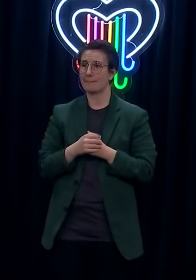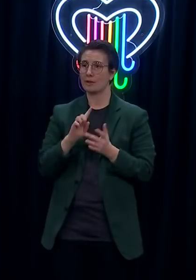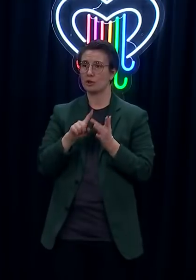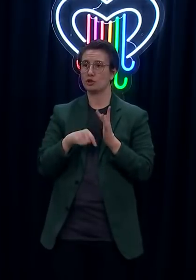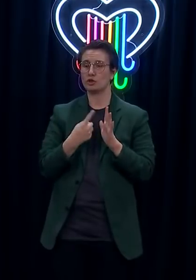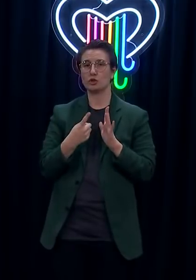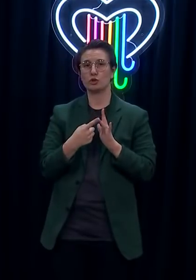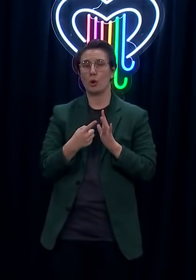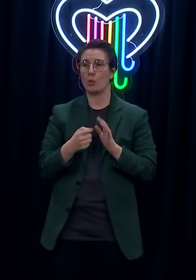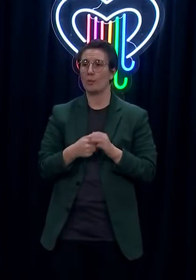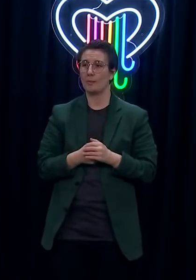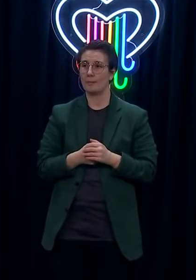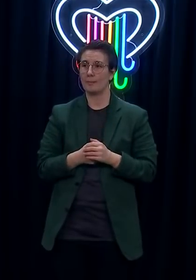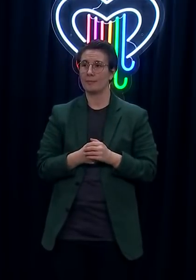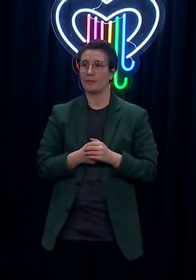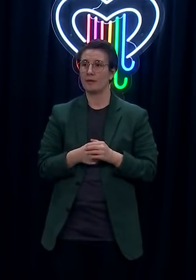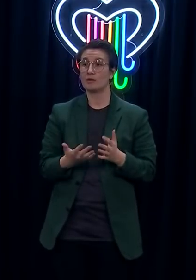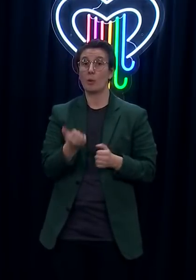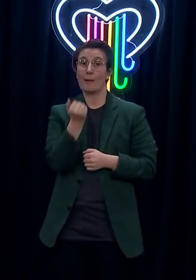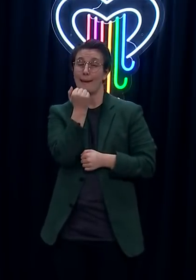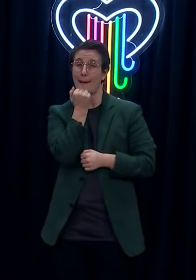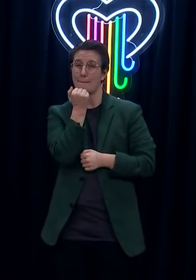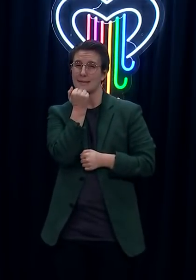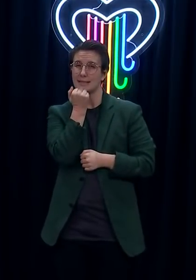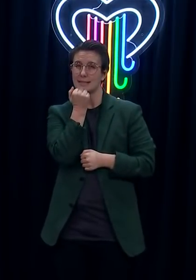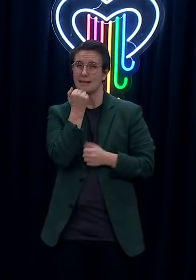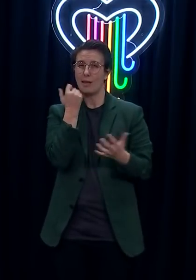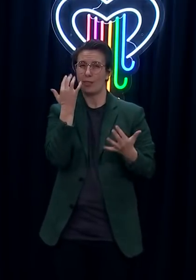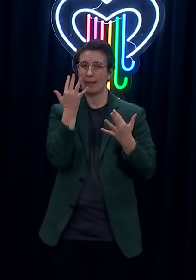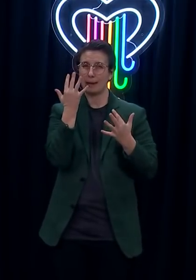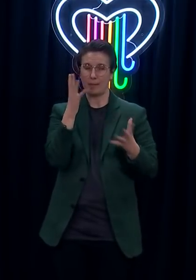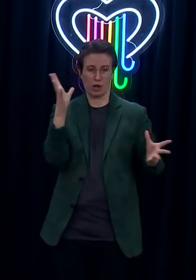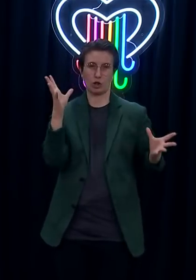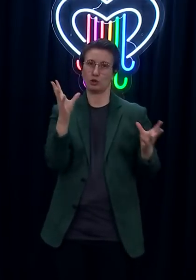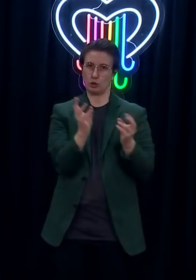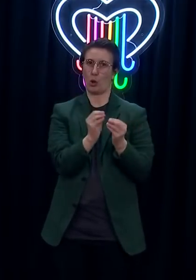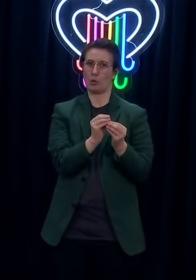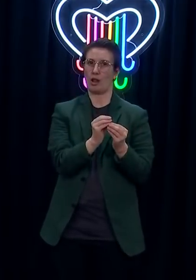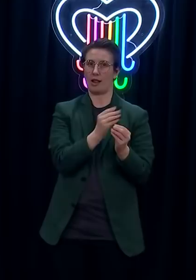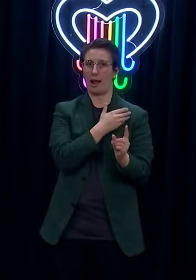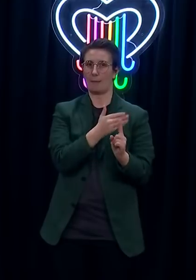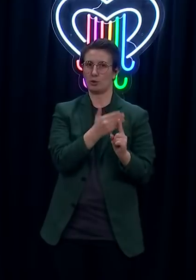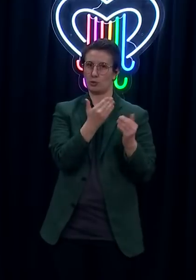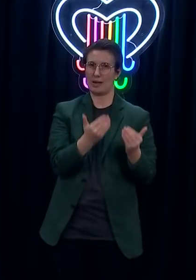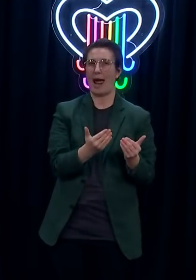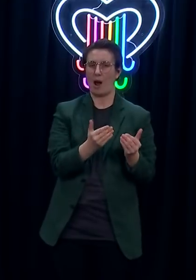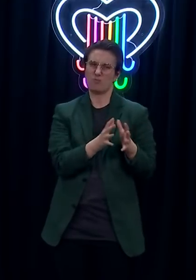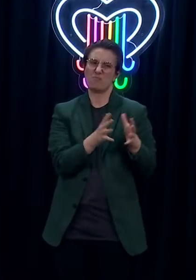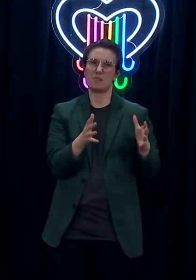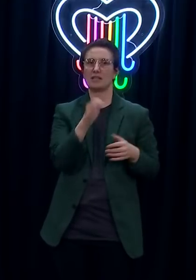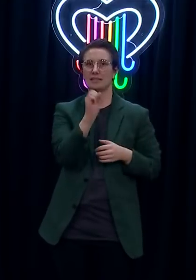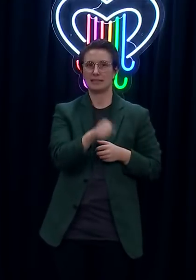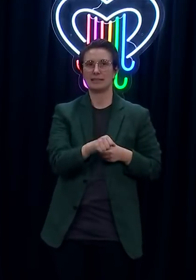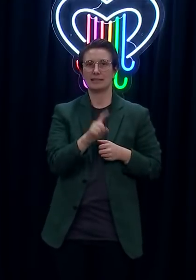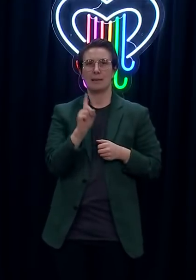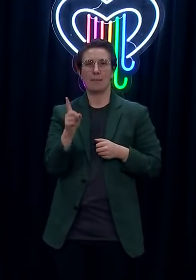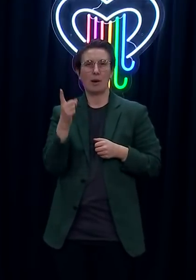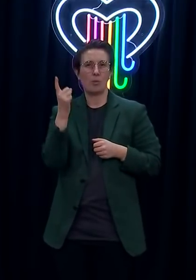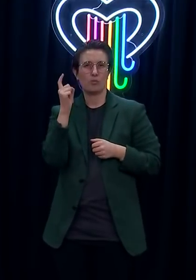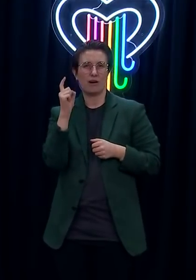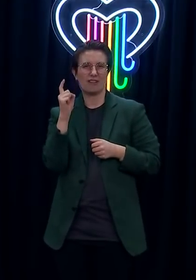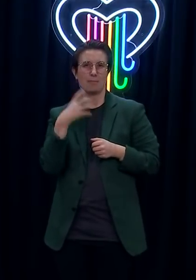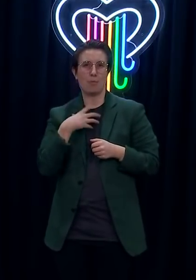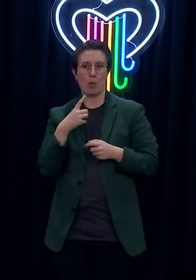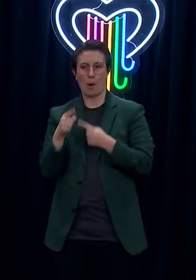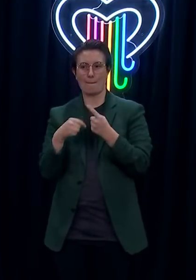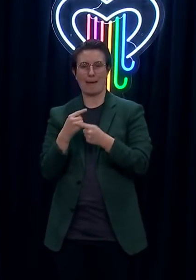total number less of a worry and the bigger worry, the number that you've actually got infectious in the community? Because from my count, over the last three days, you've had 22.